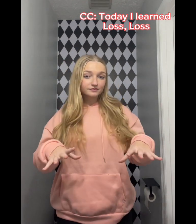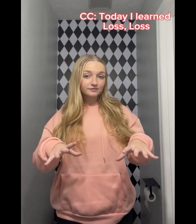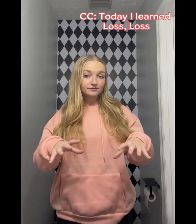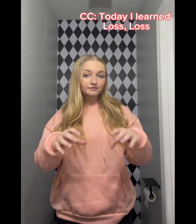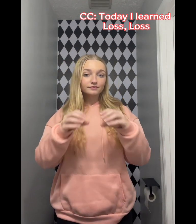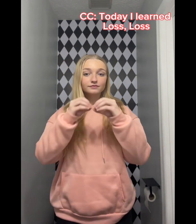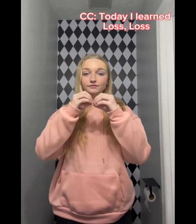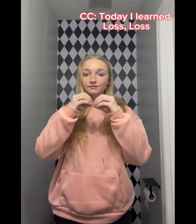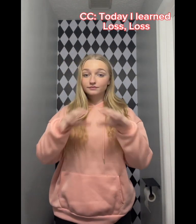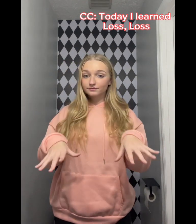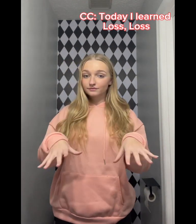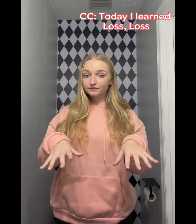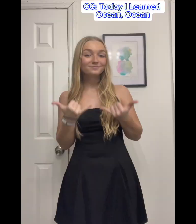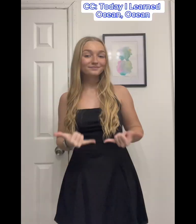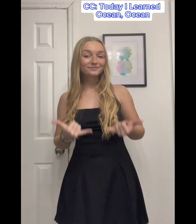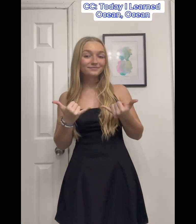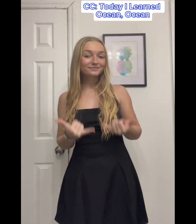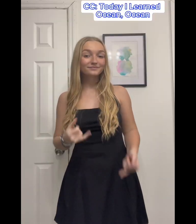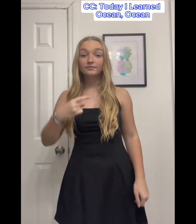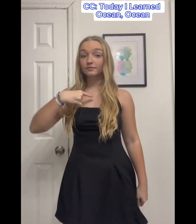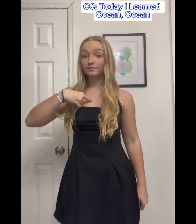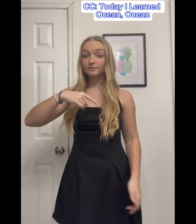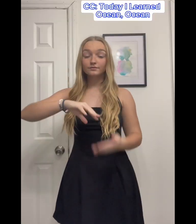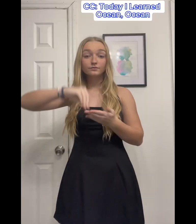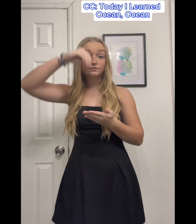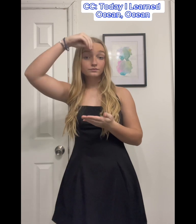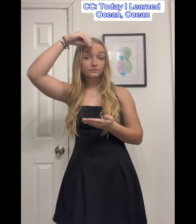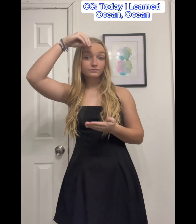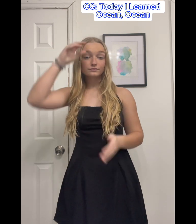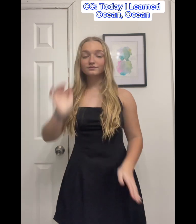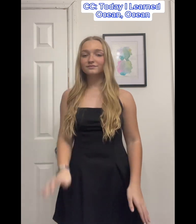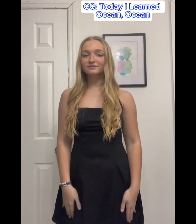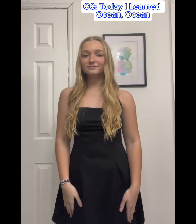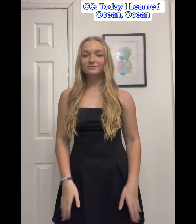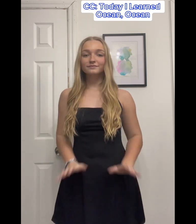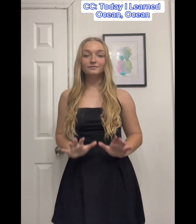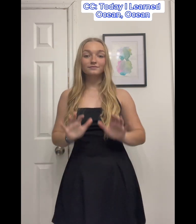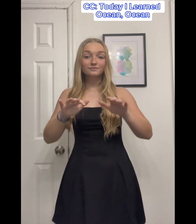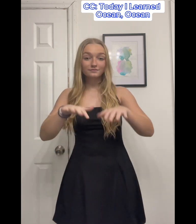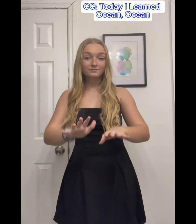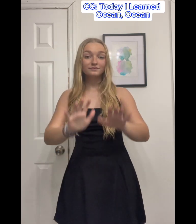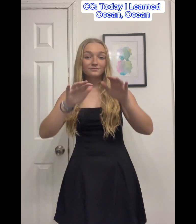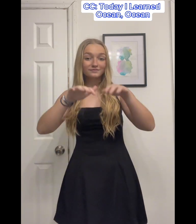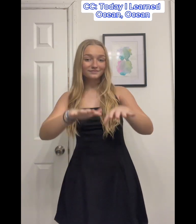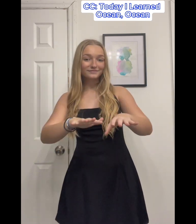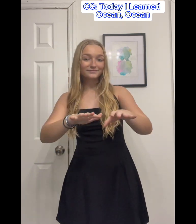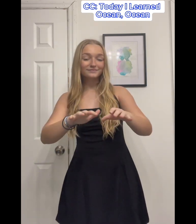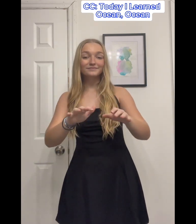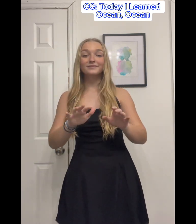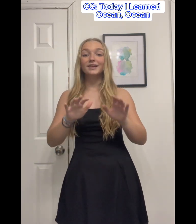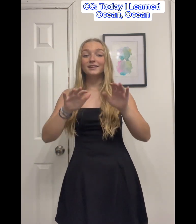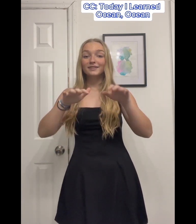Today I learned Ocean Ocean